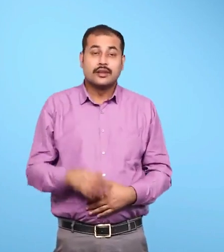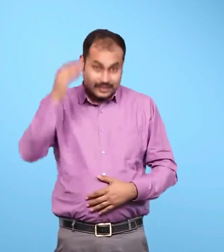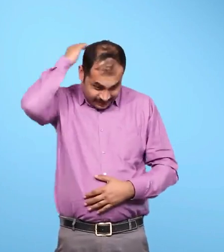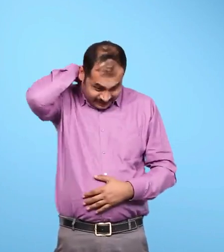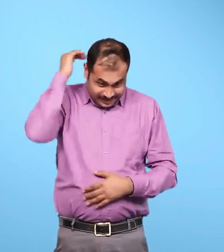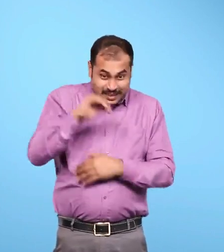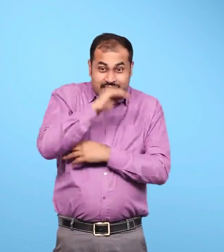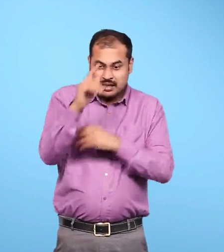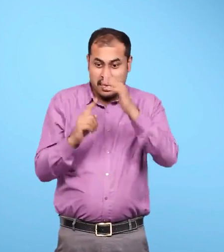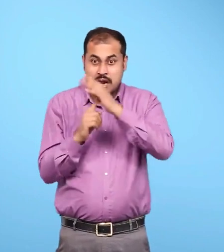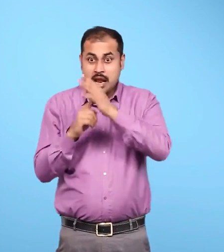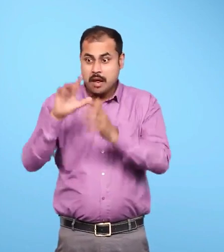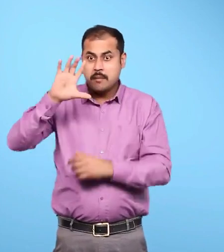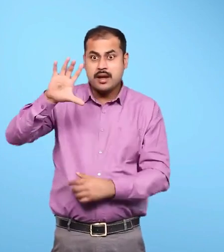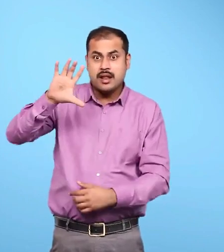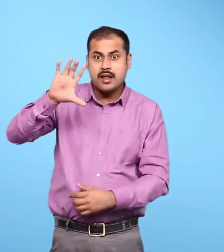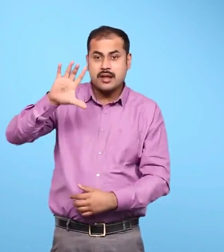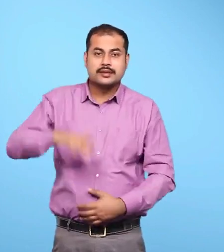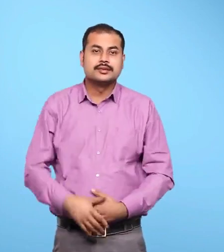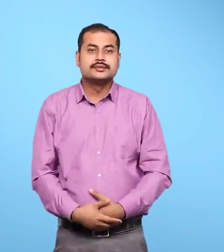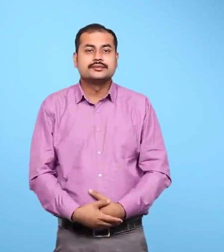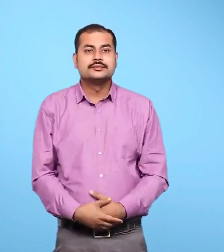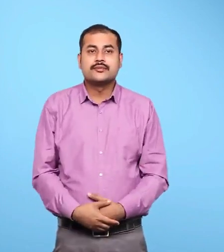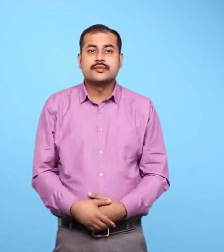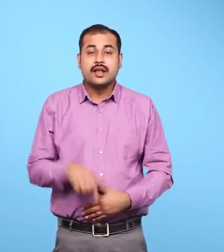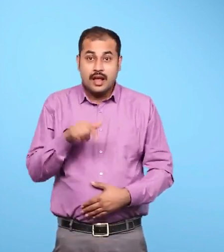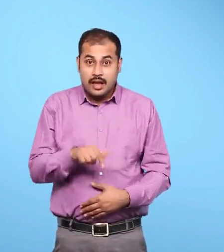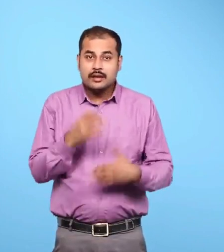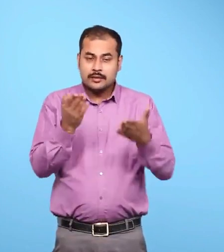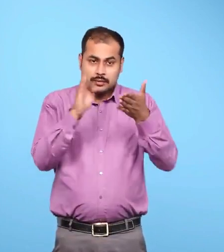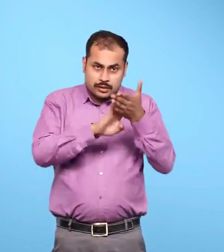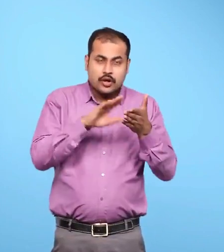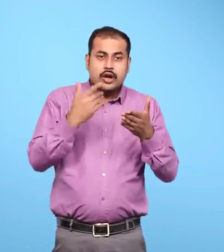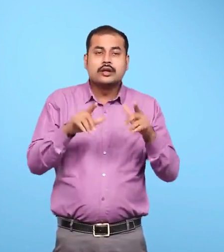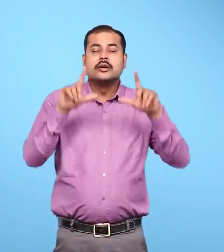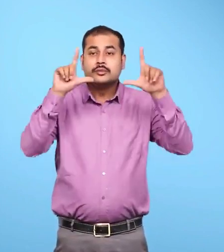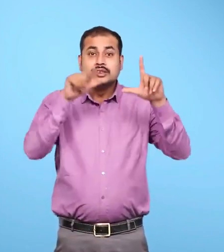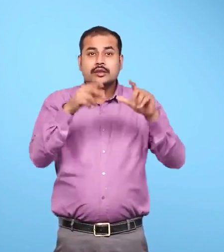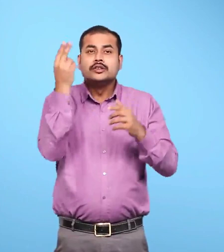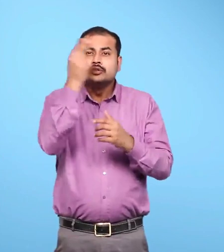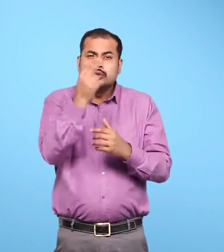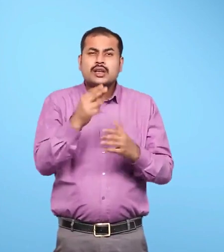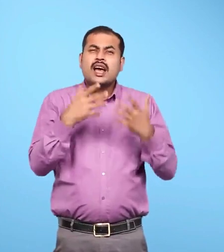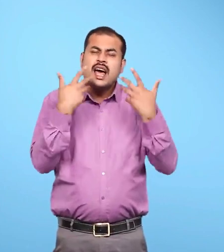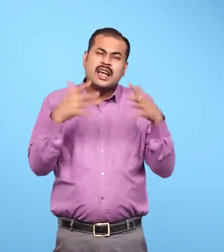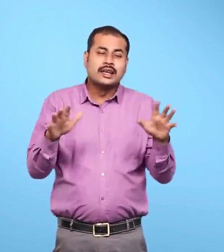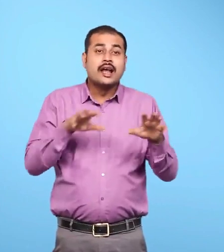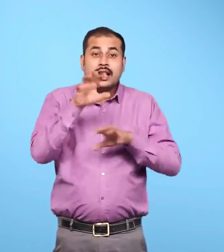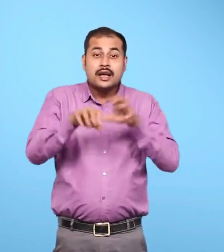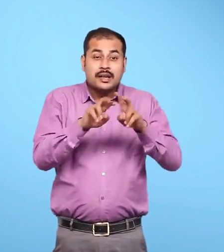Porcupine Porcupine Now, paste or draw the picture of any